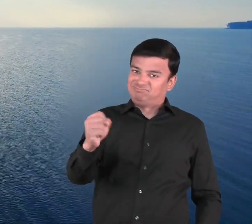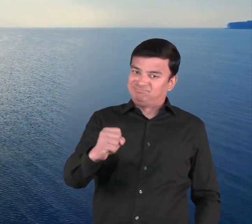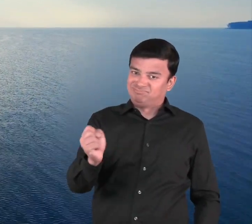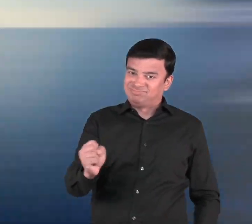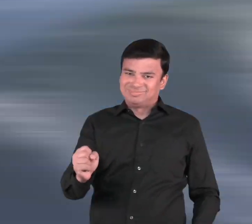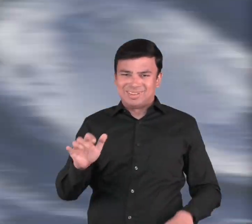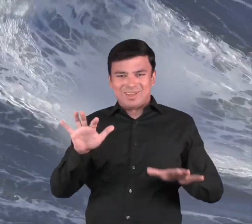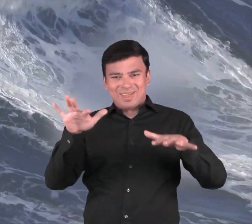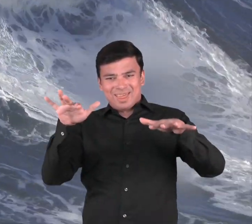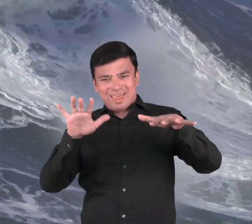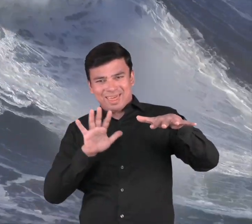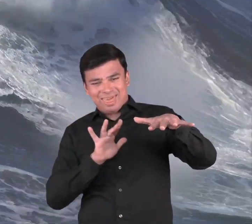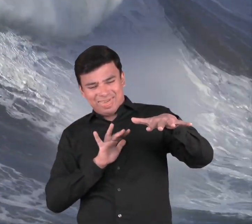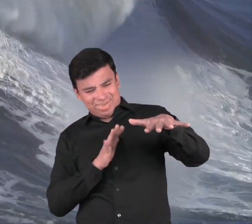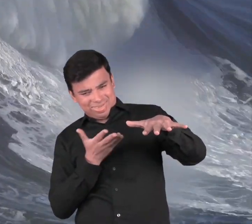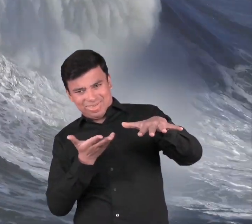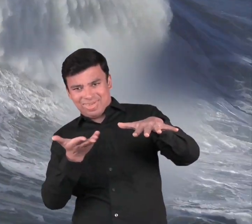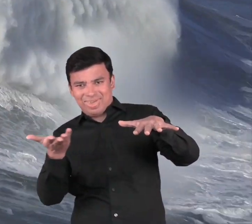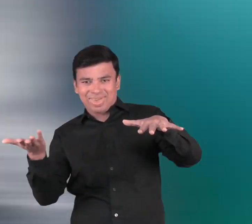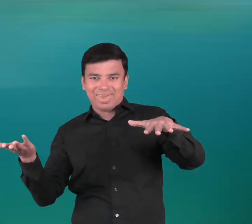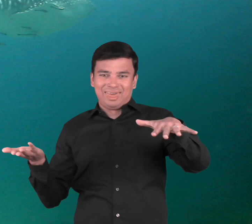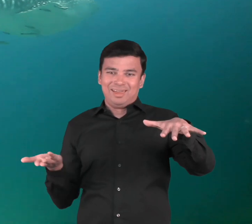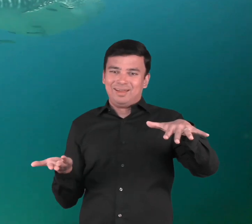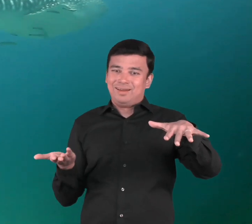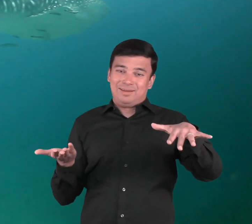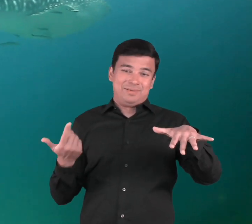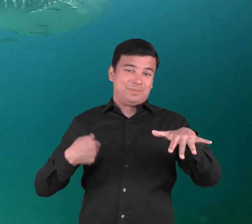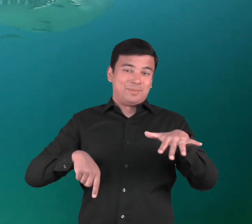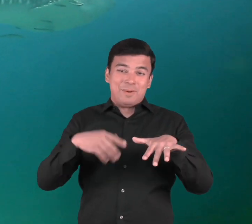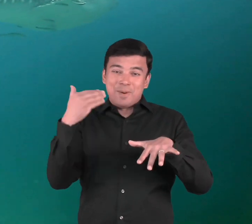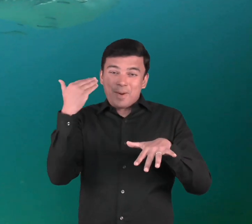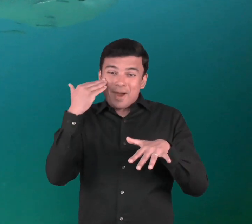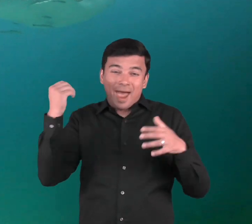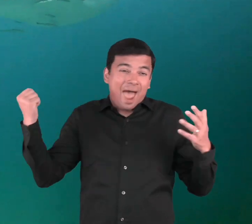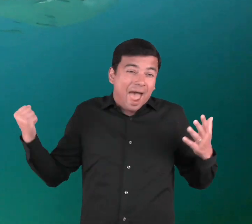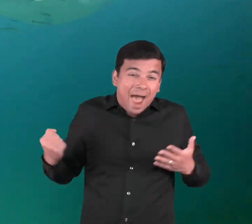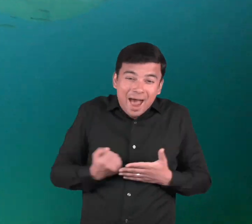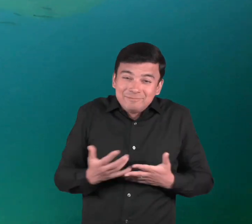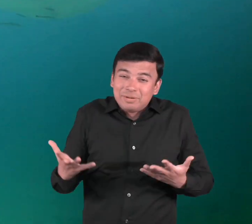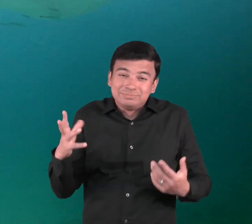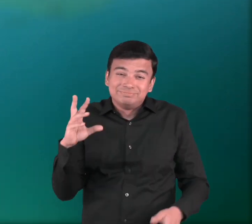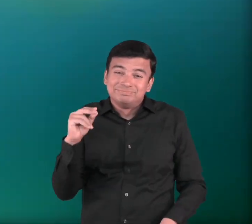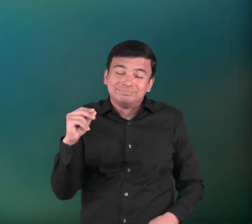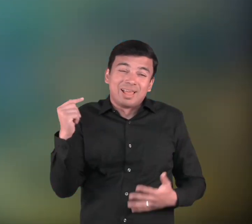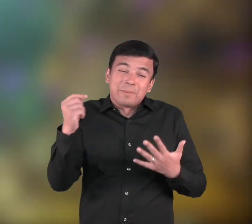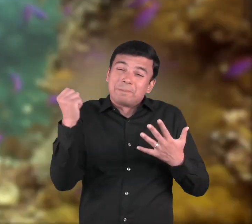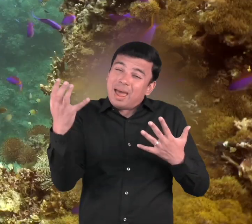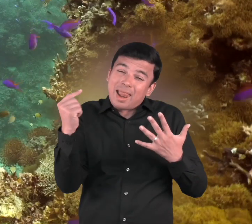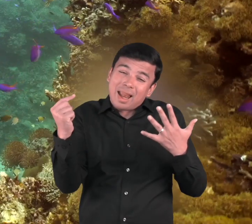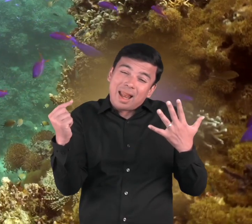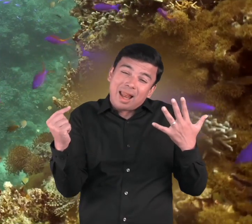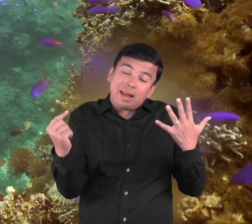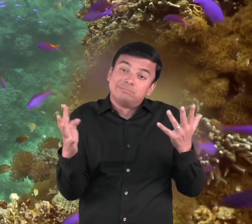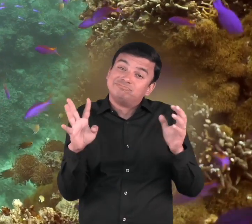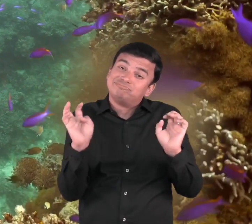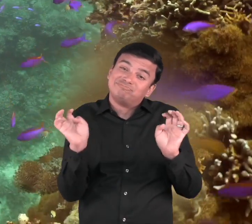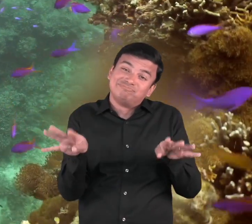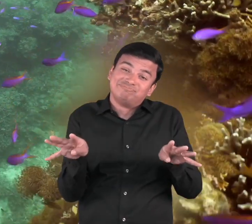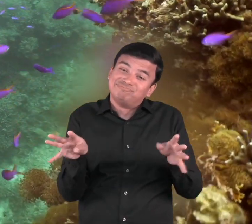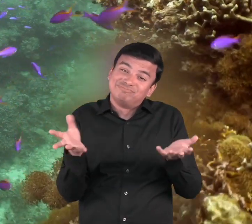the Earth that is still mysterious in many ways. Maybe one day, you can become a scientist who